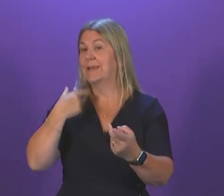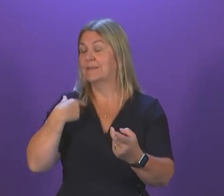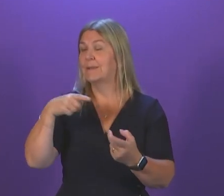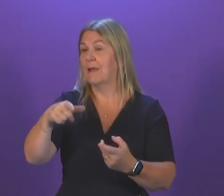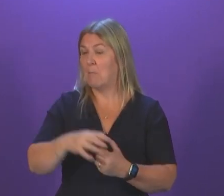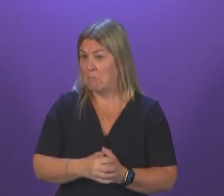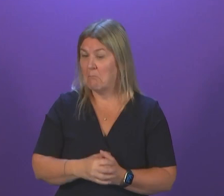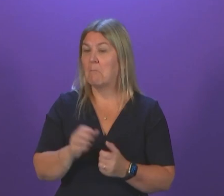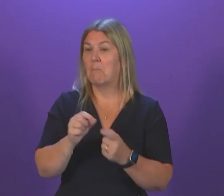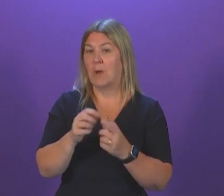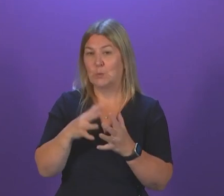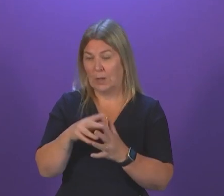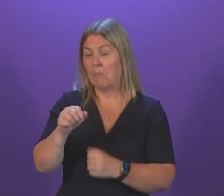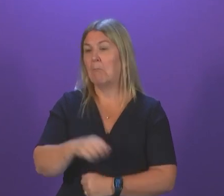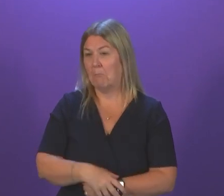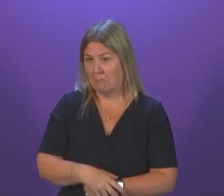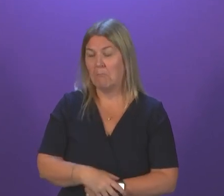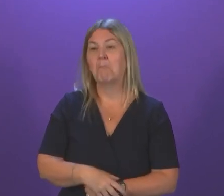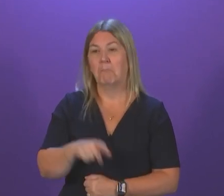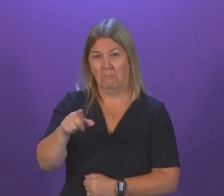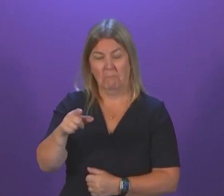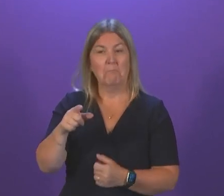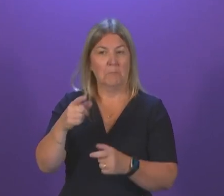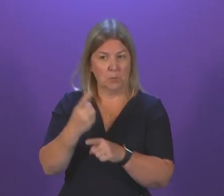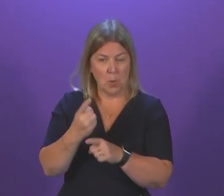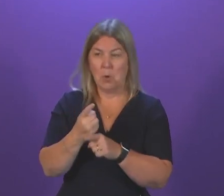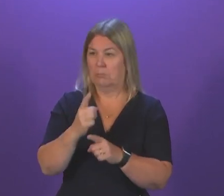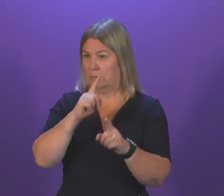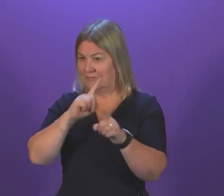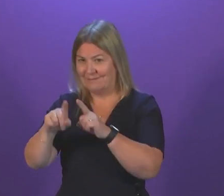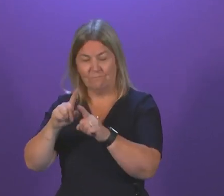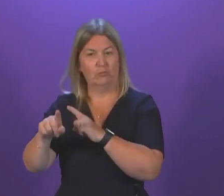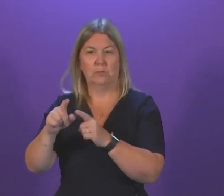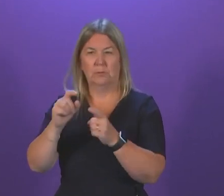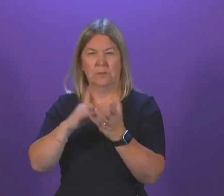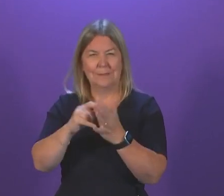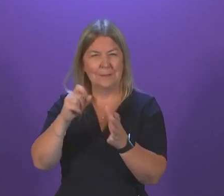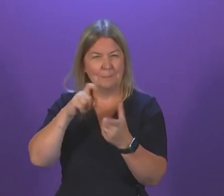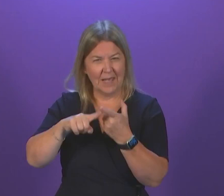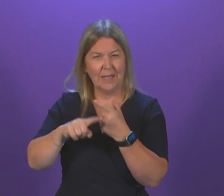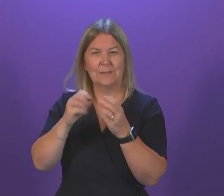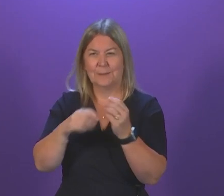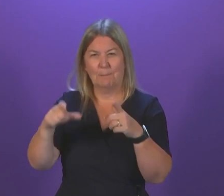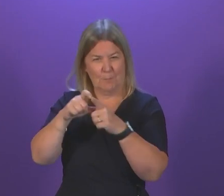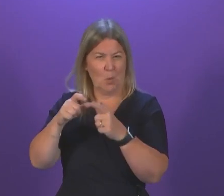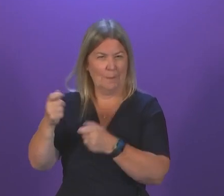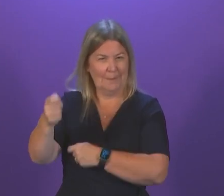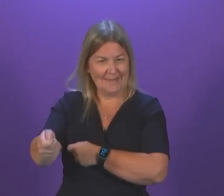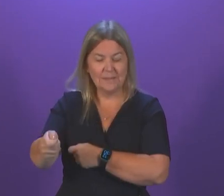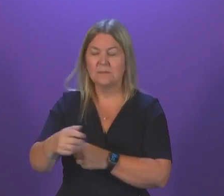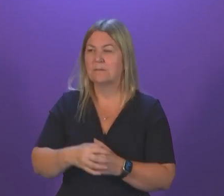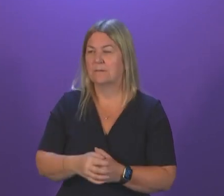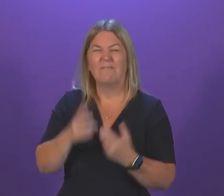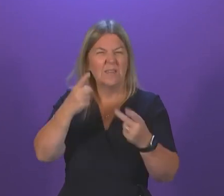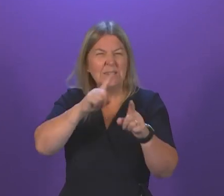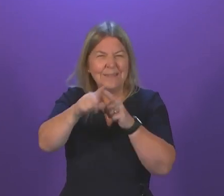set out the next details of its spaceport bid. I was visiting Spirit Aerosystems which had just